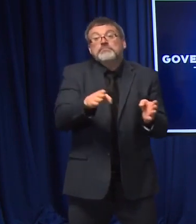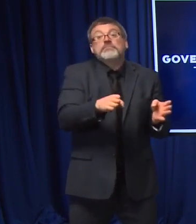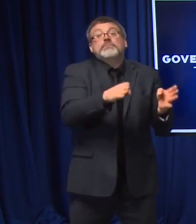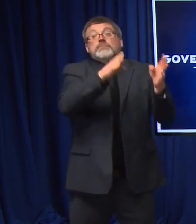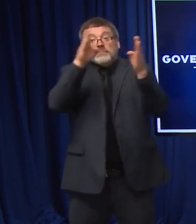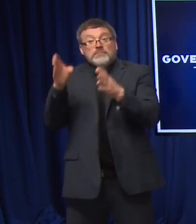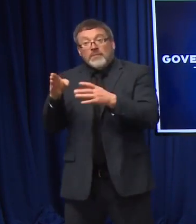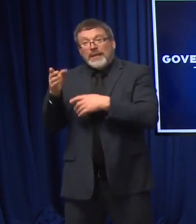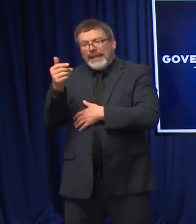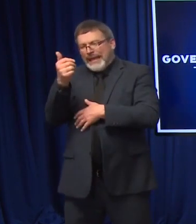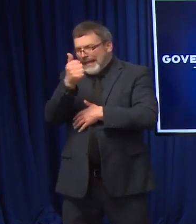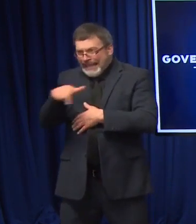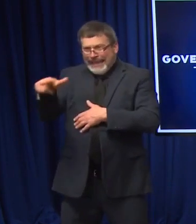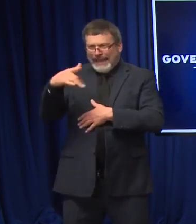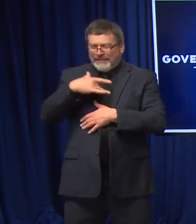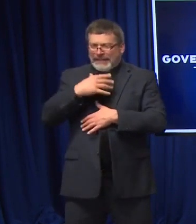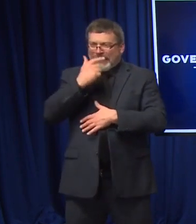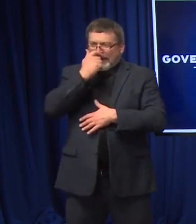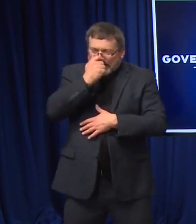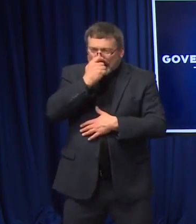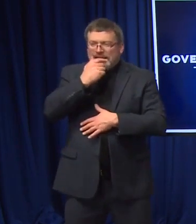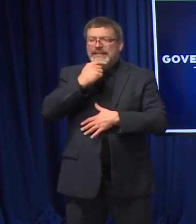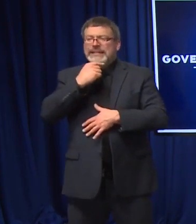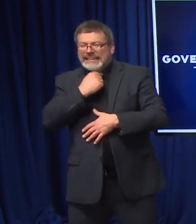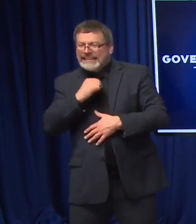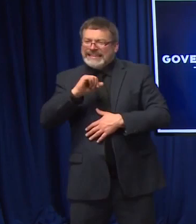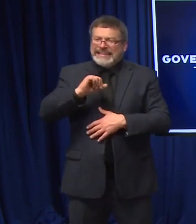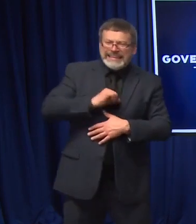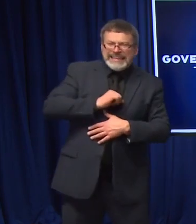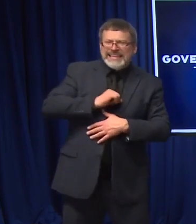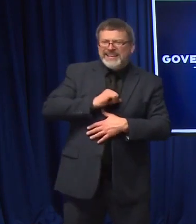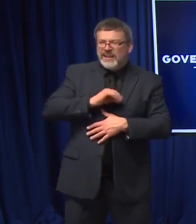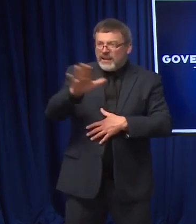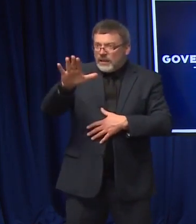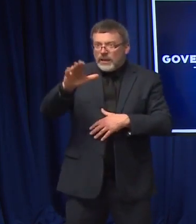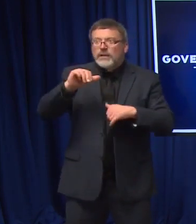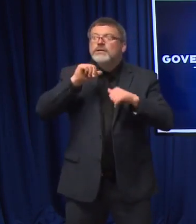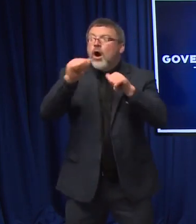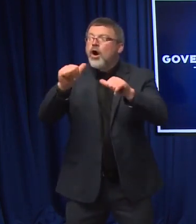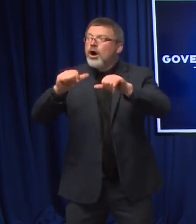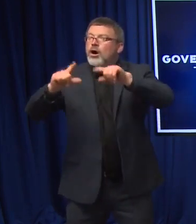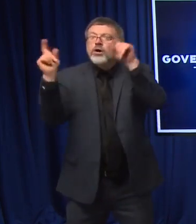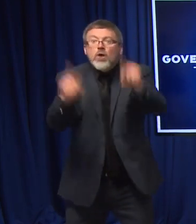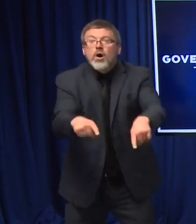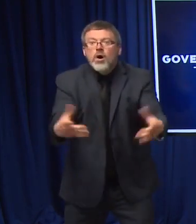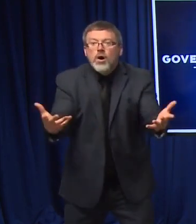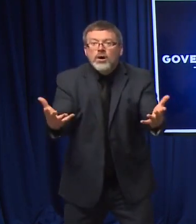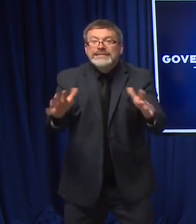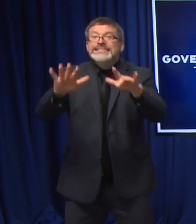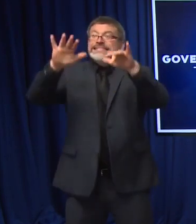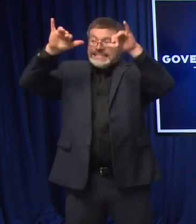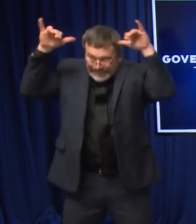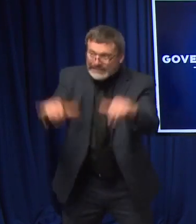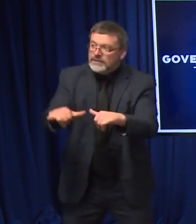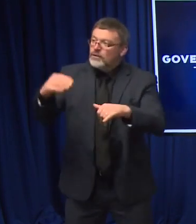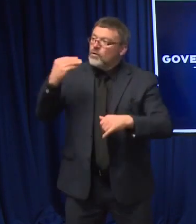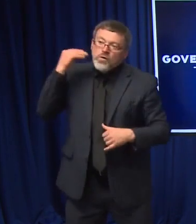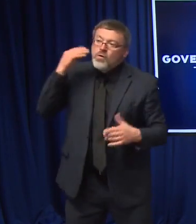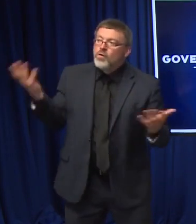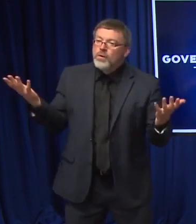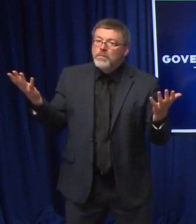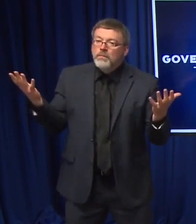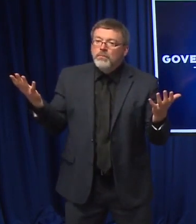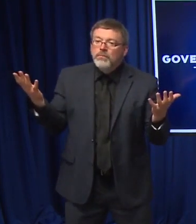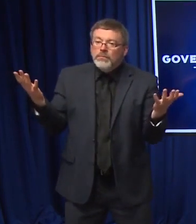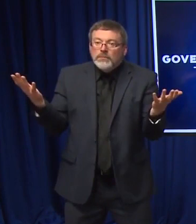a public or a family gathering. Rather, test yourself for COVID-19. We're trying to increase access to testing within our communities. And, you know, I think we're making strides at